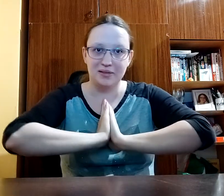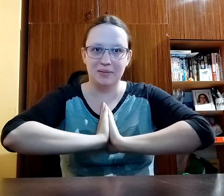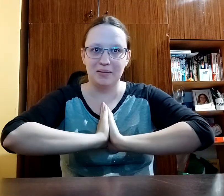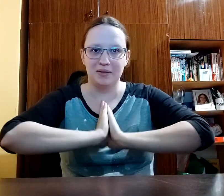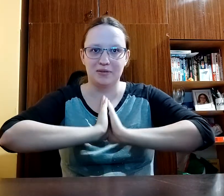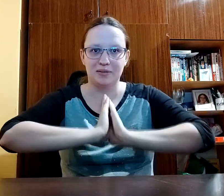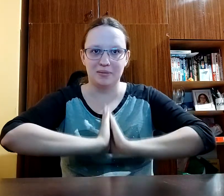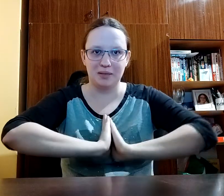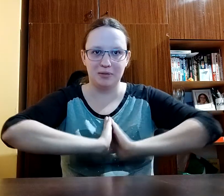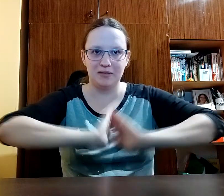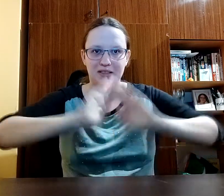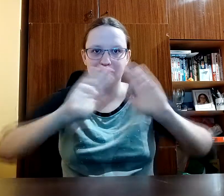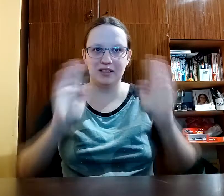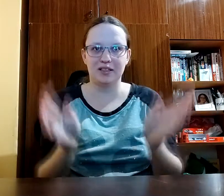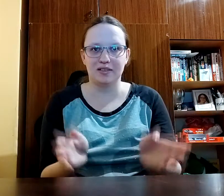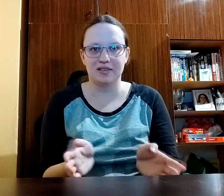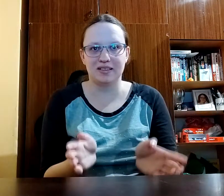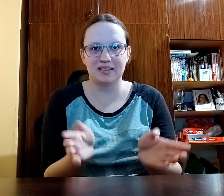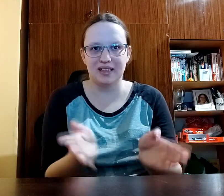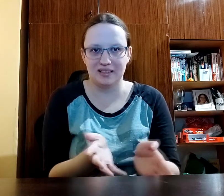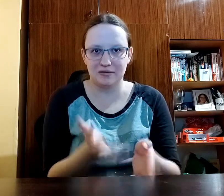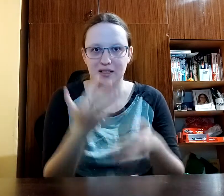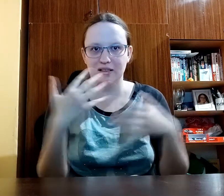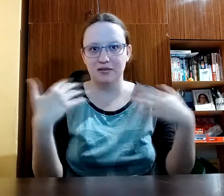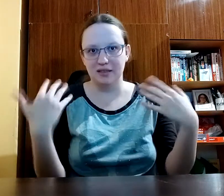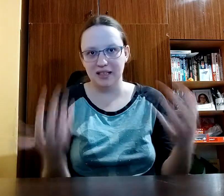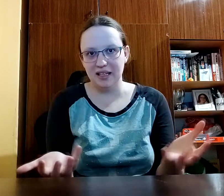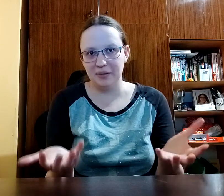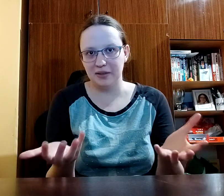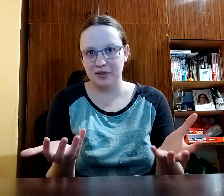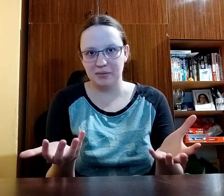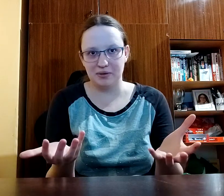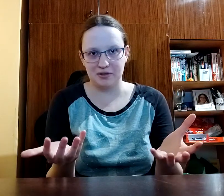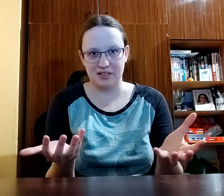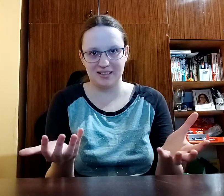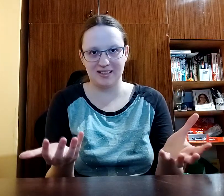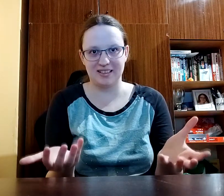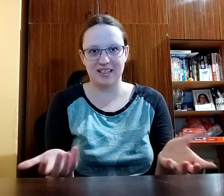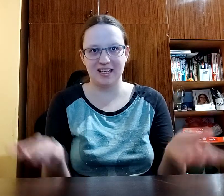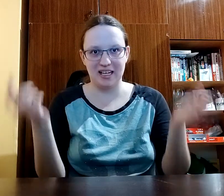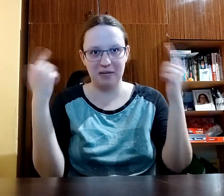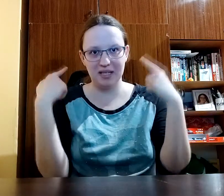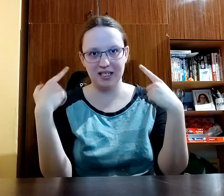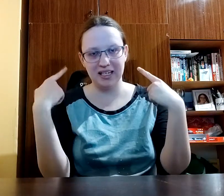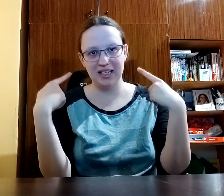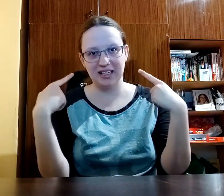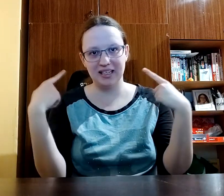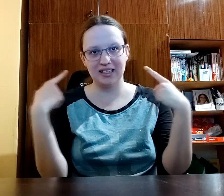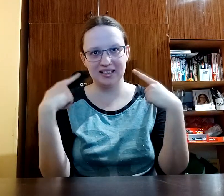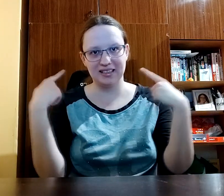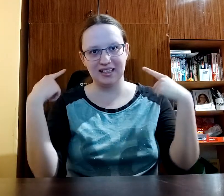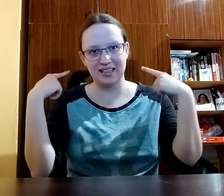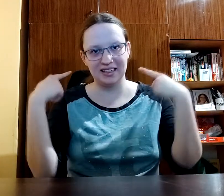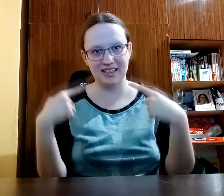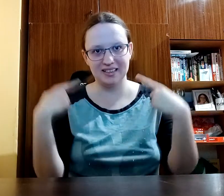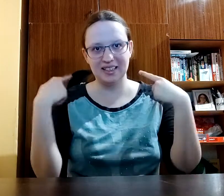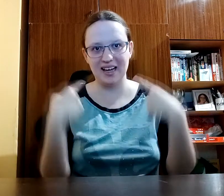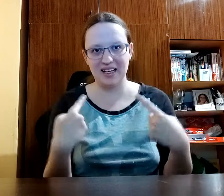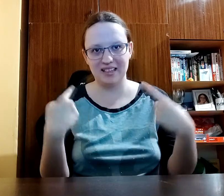remember from my previous videos that when you name your emotions the amygdala gets like less active